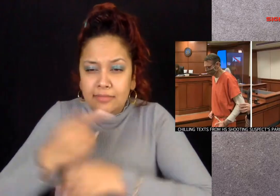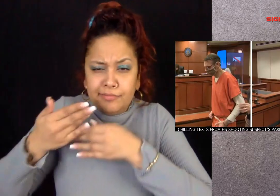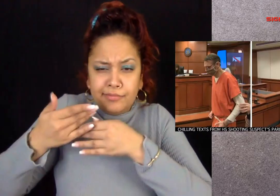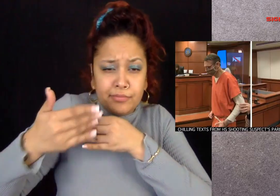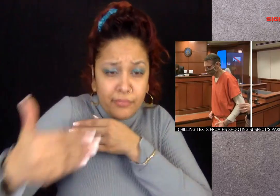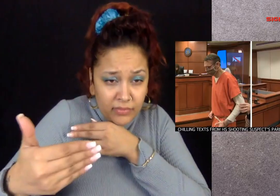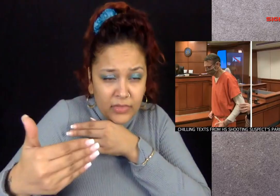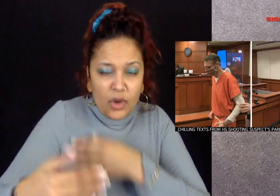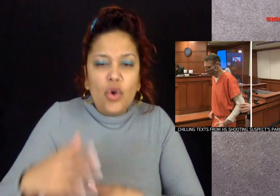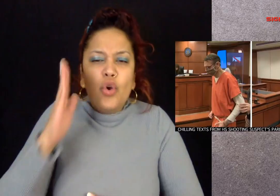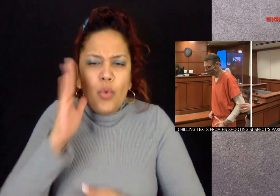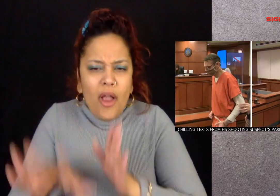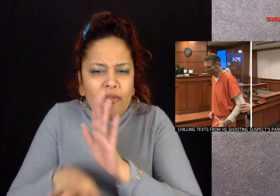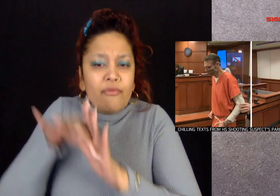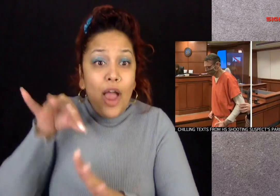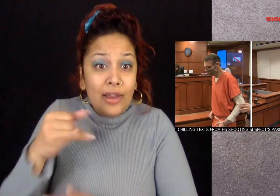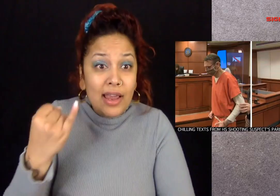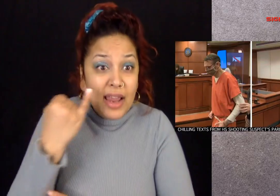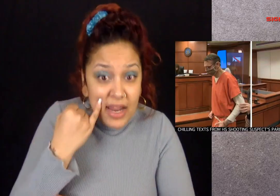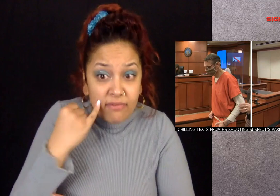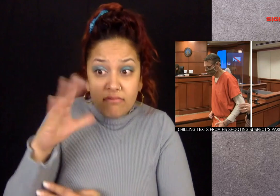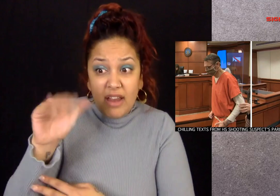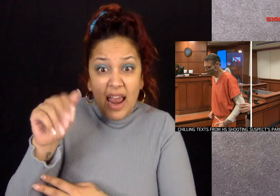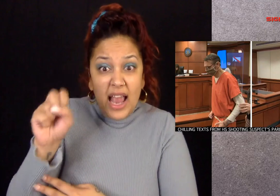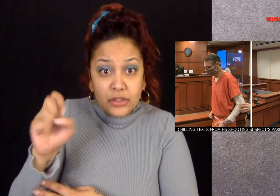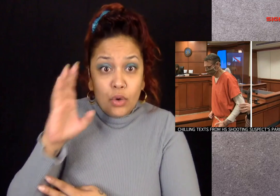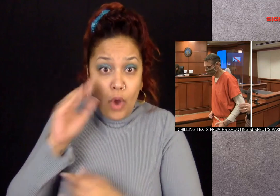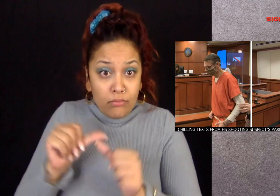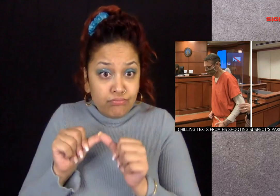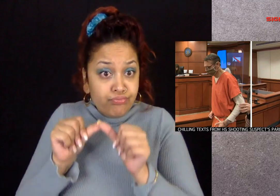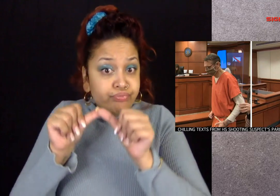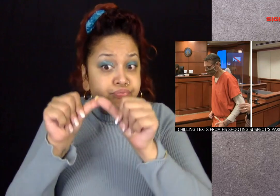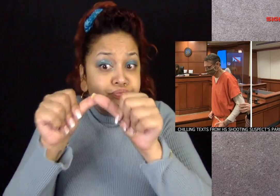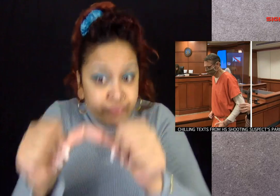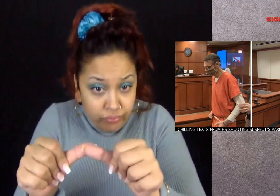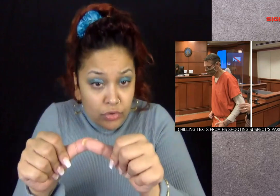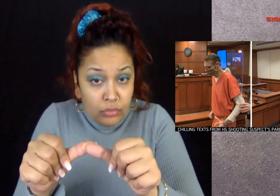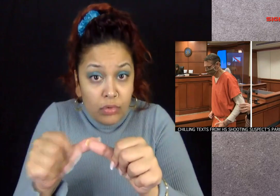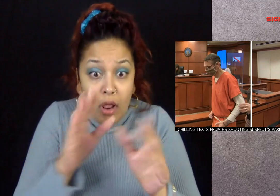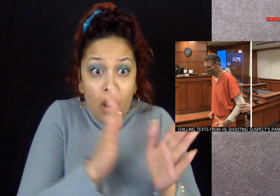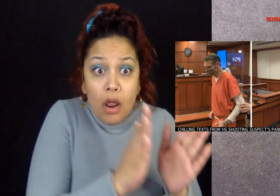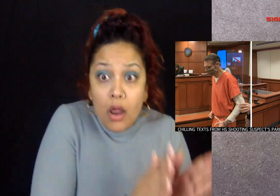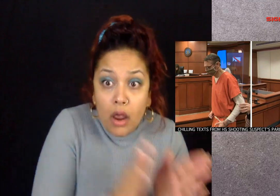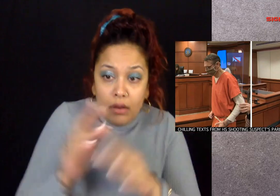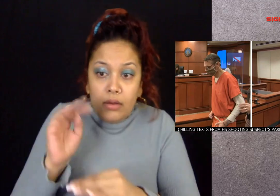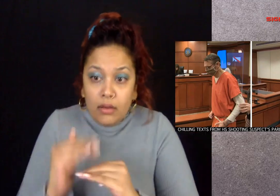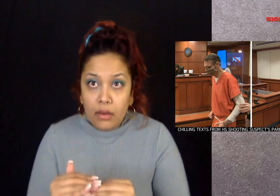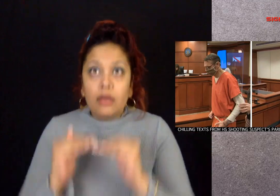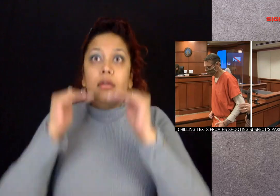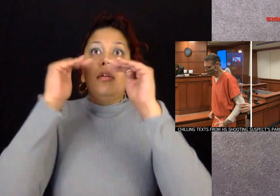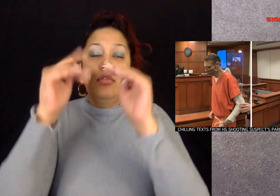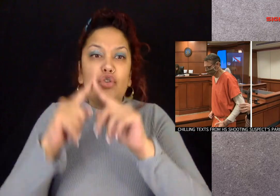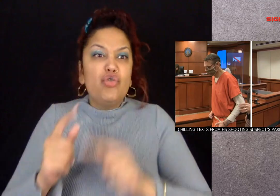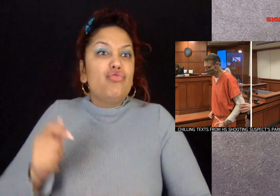The preliminary hearing is expected to last several days and will determine whether the case proceeds to trial.